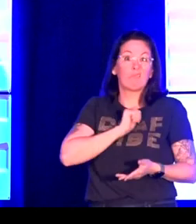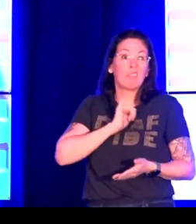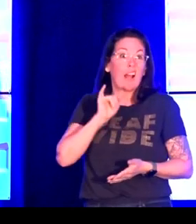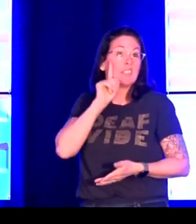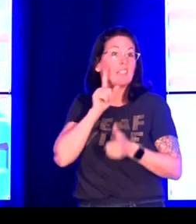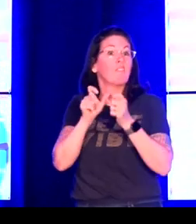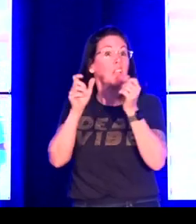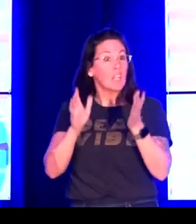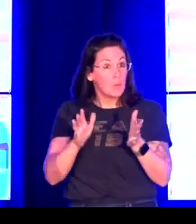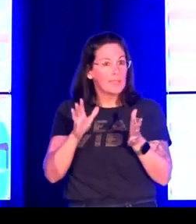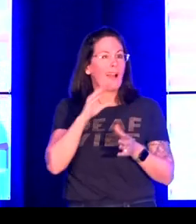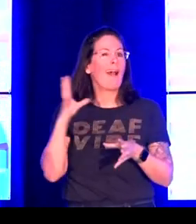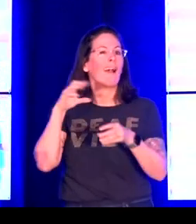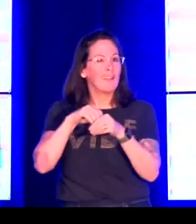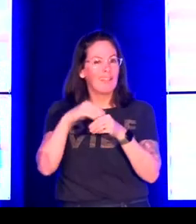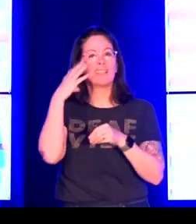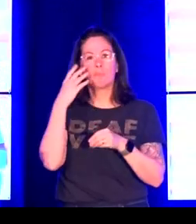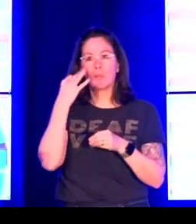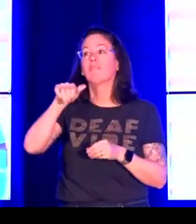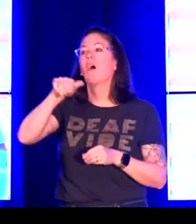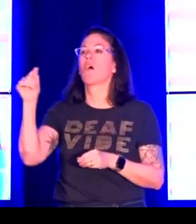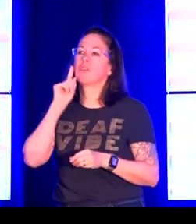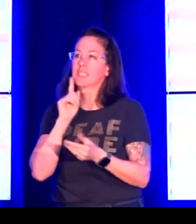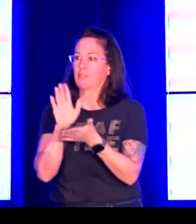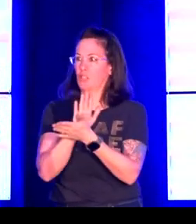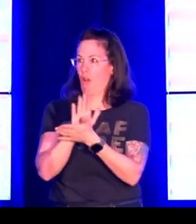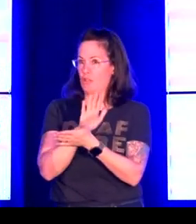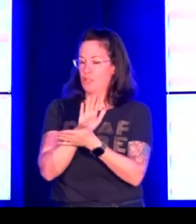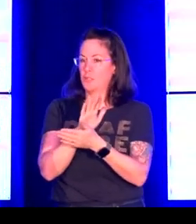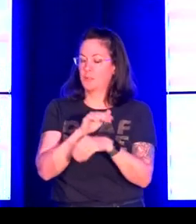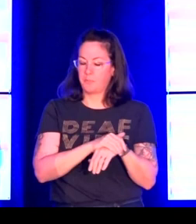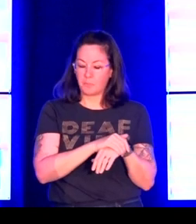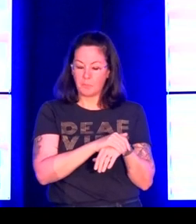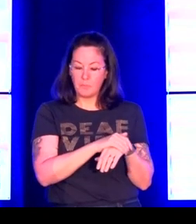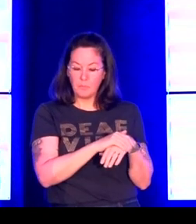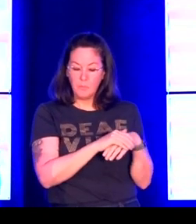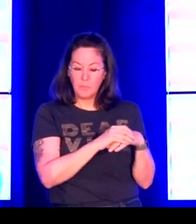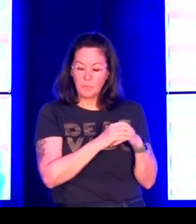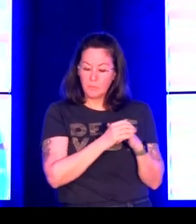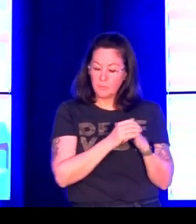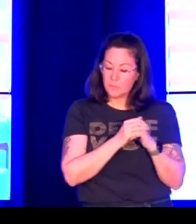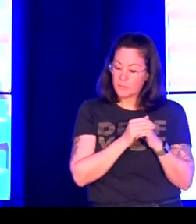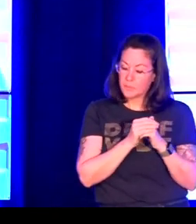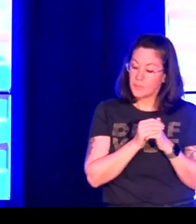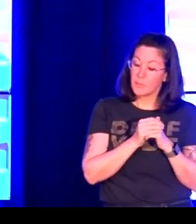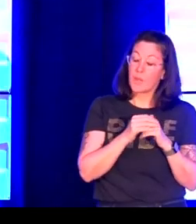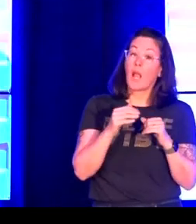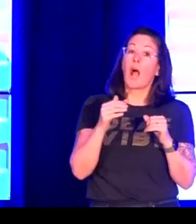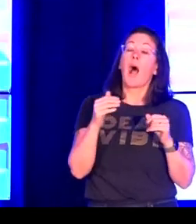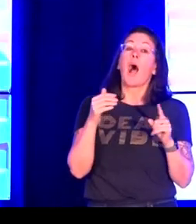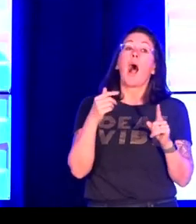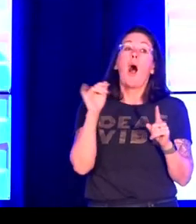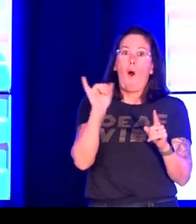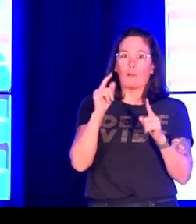And as I do that retrospective, I want to look in a way that recognizes deaf scholars specifically.